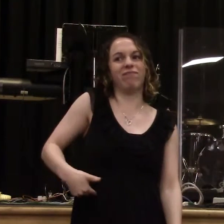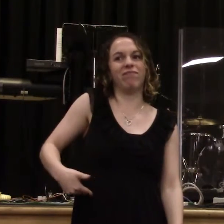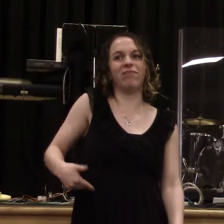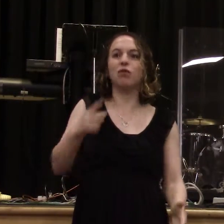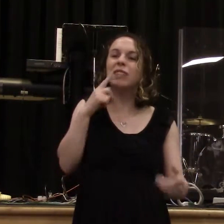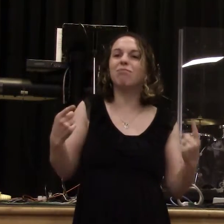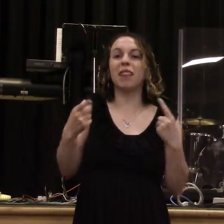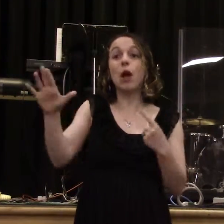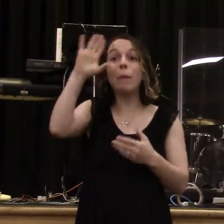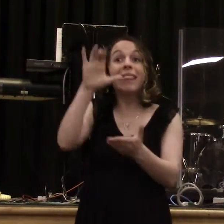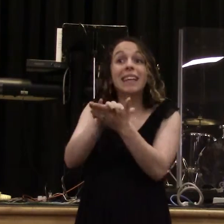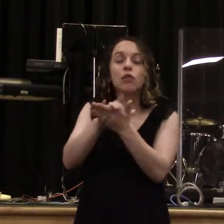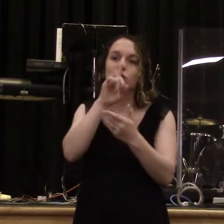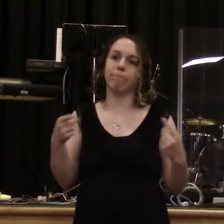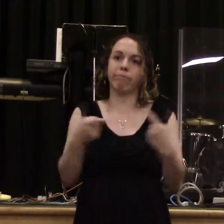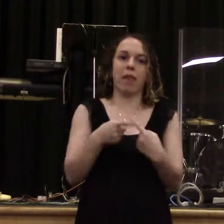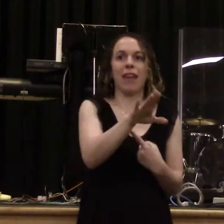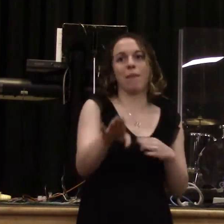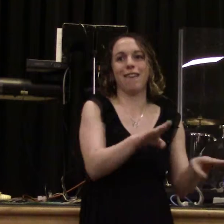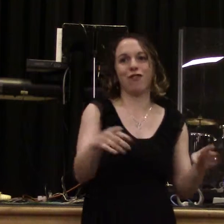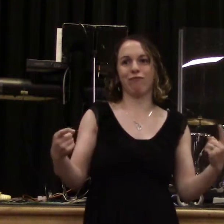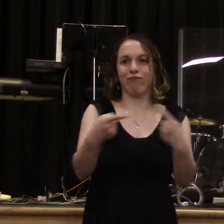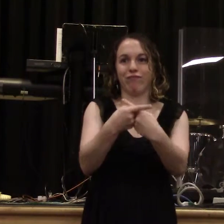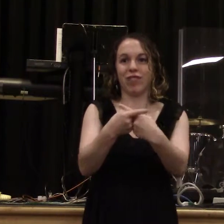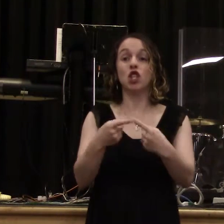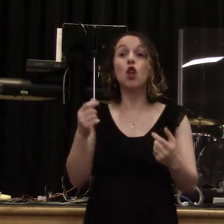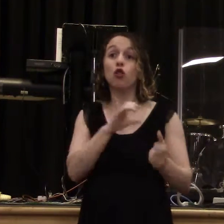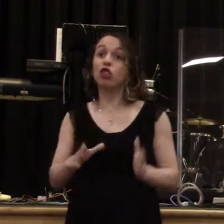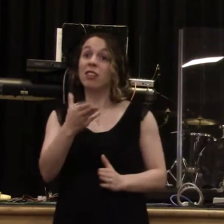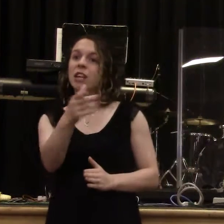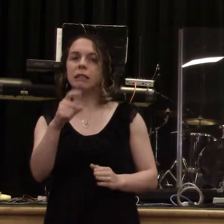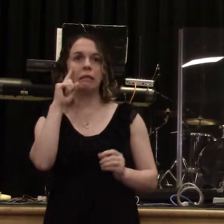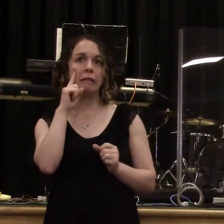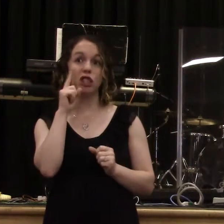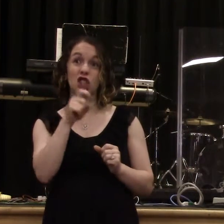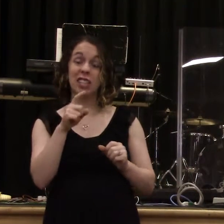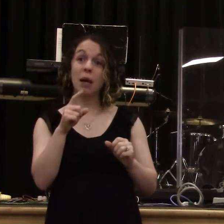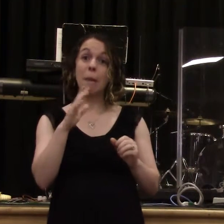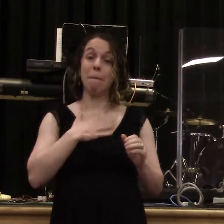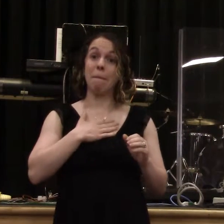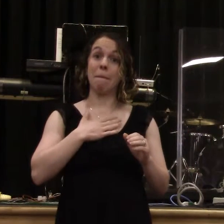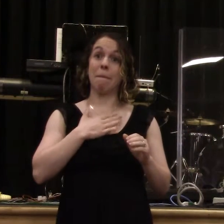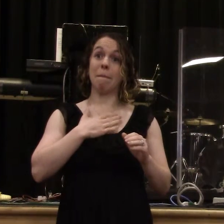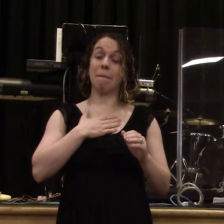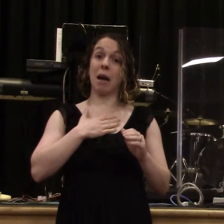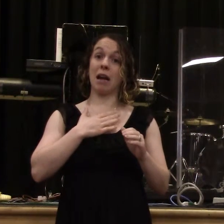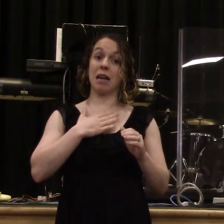And so they had to make a decision. Are they going to follow Jesus, or are they going to get ahead in their business? How many people know that